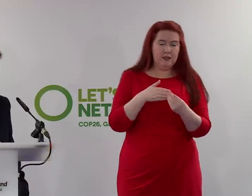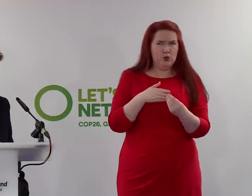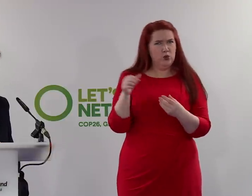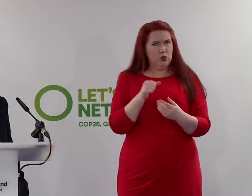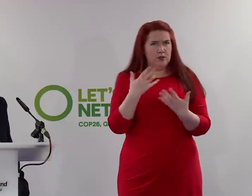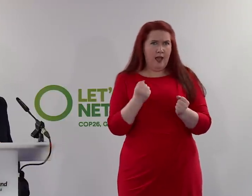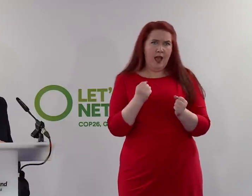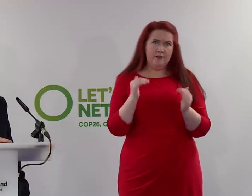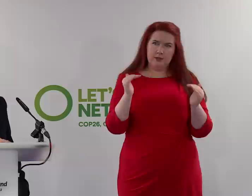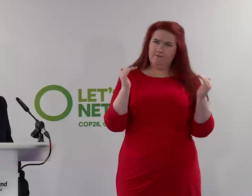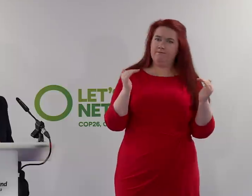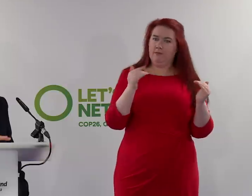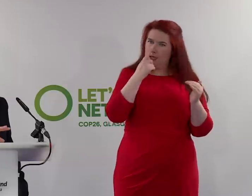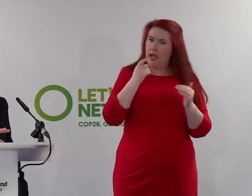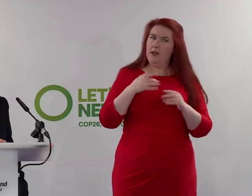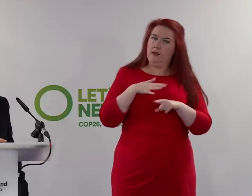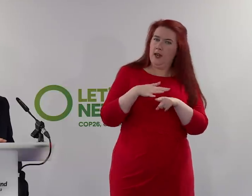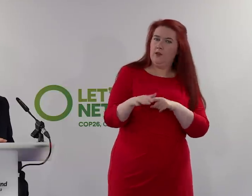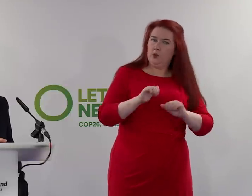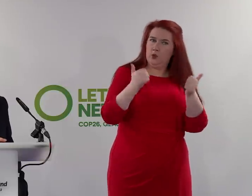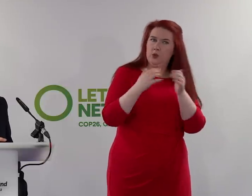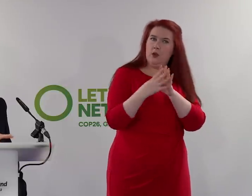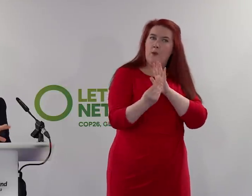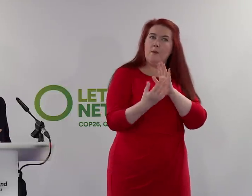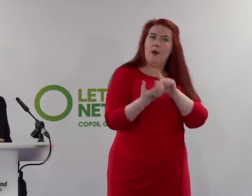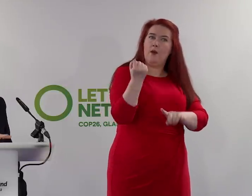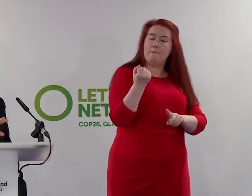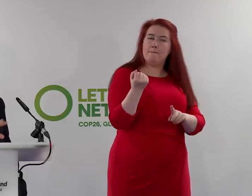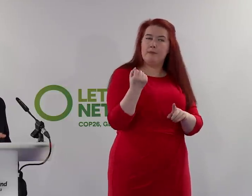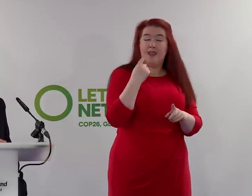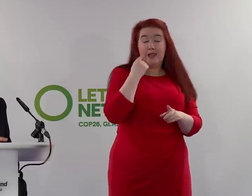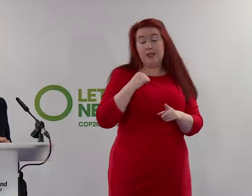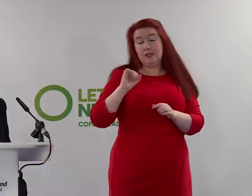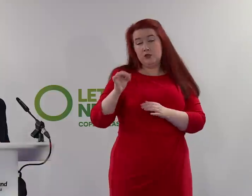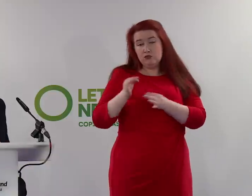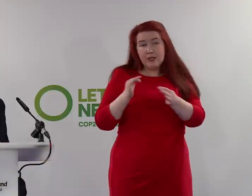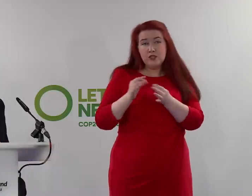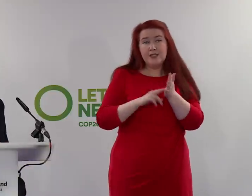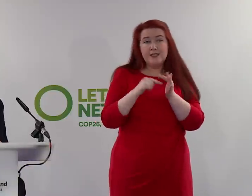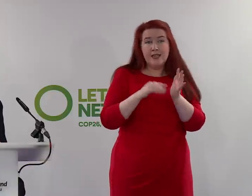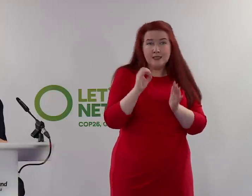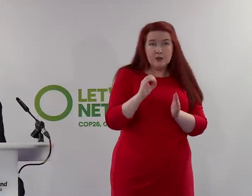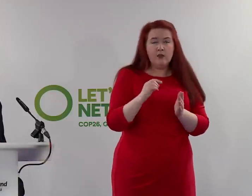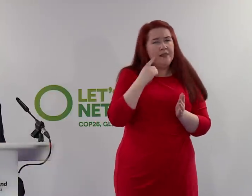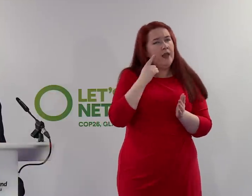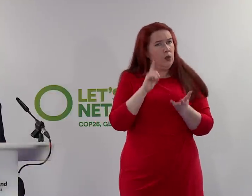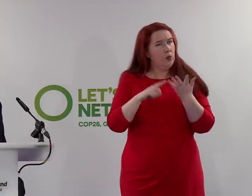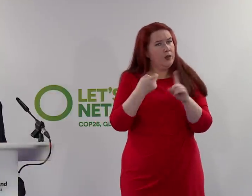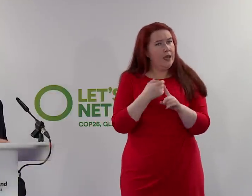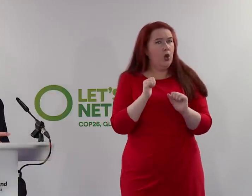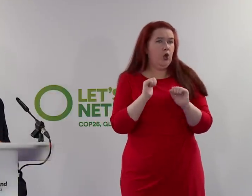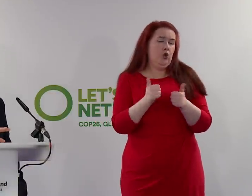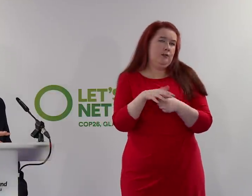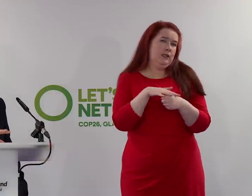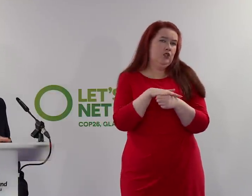good outcome. And I think, you know, the net zero strategy and such like puts the UK in a good position to try to do